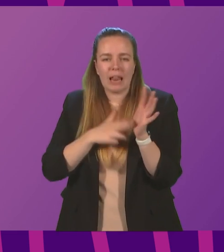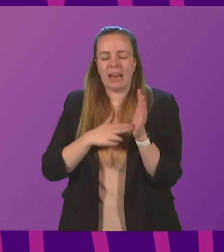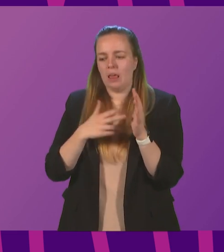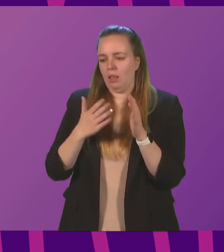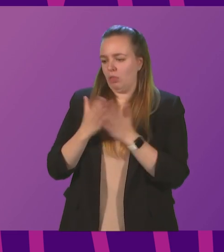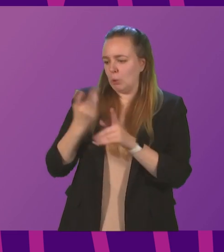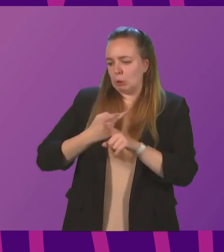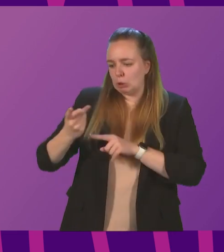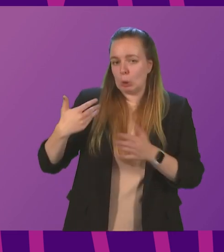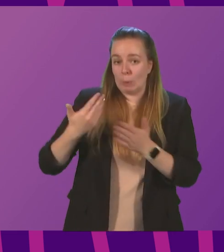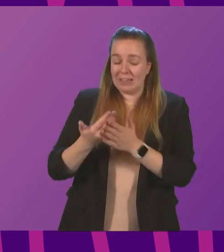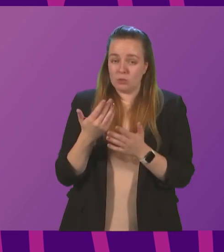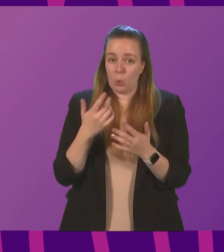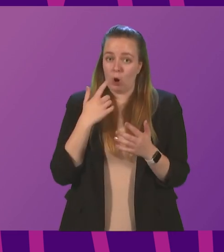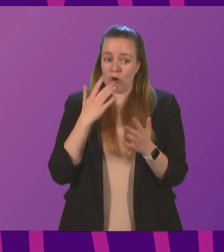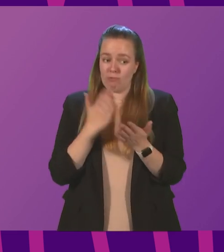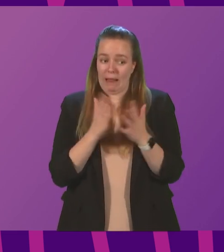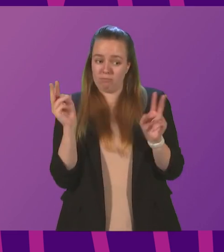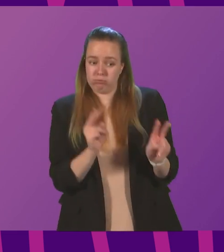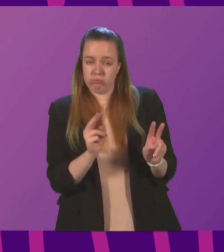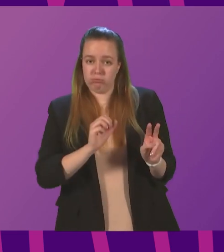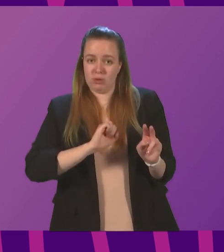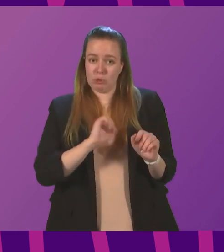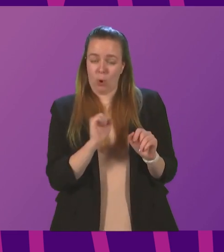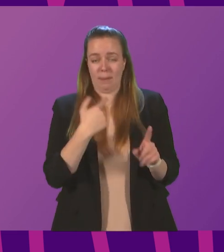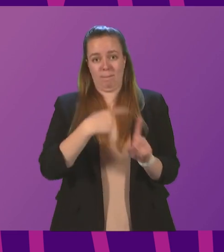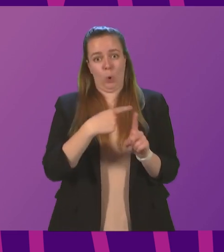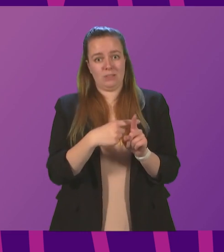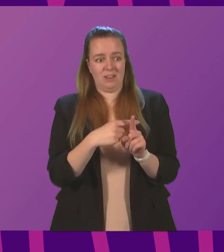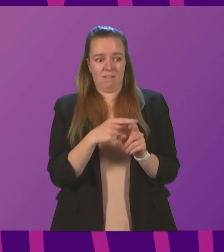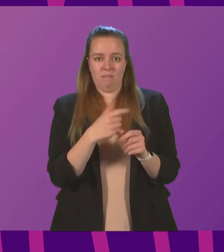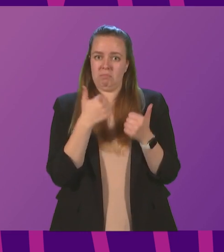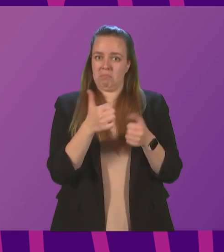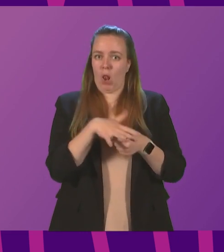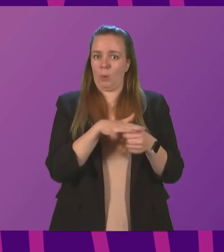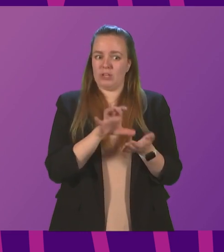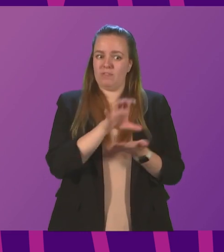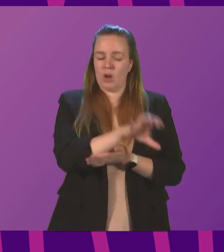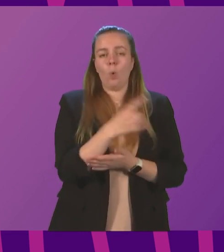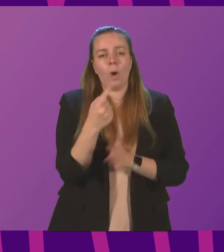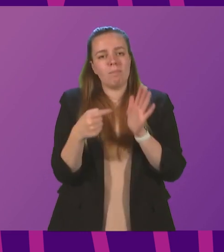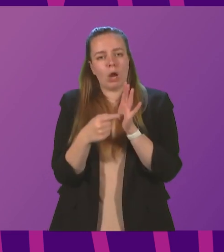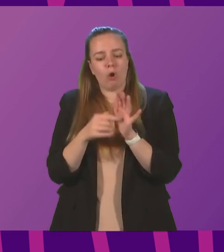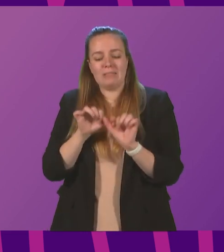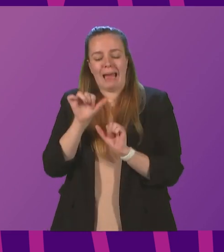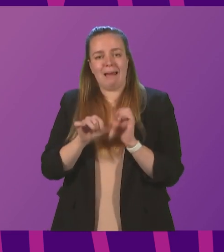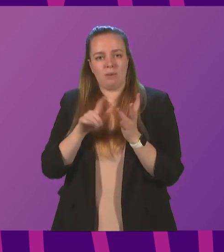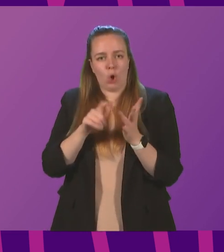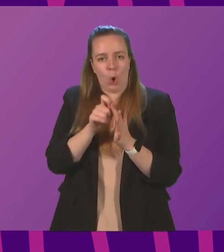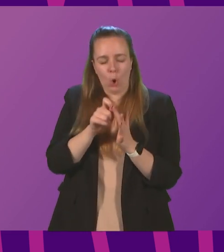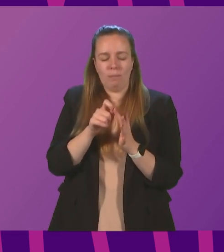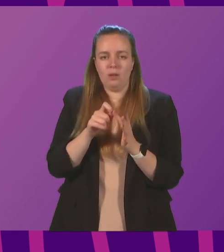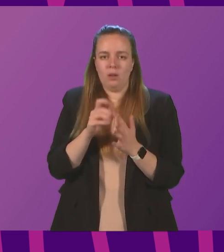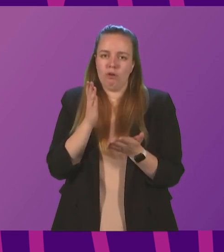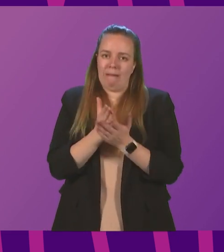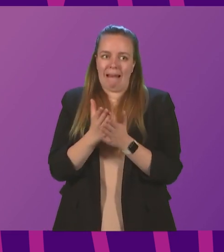are looking very positively at Scotland as a location for investment and one of our priorities coming out of COP will be to make sure that we really